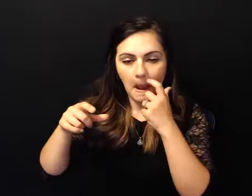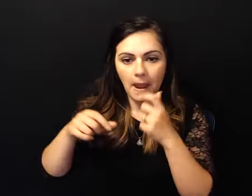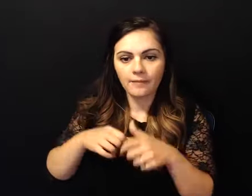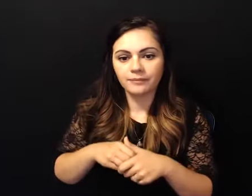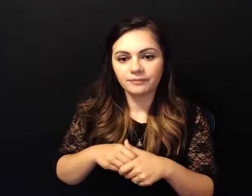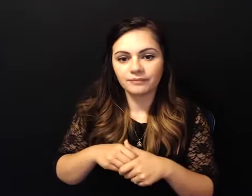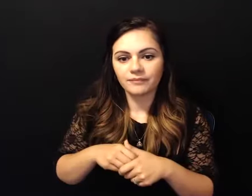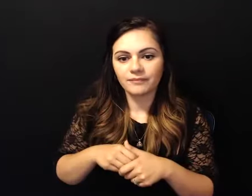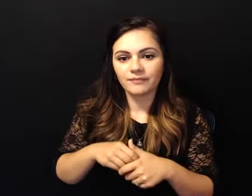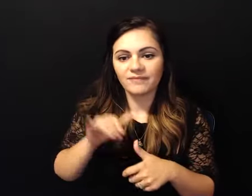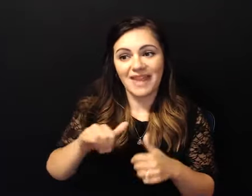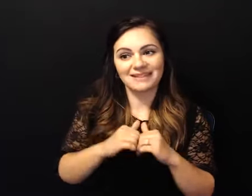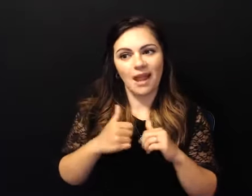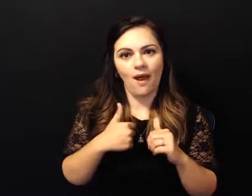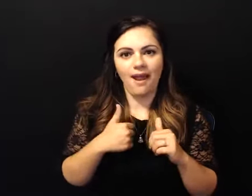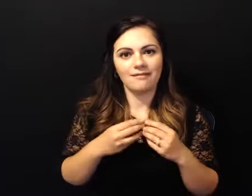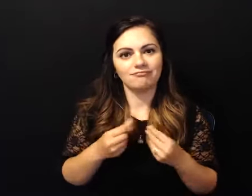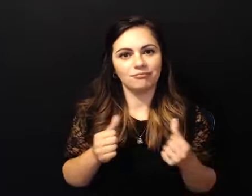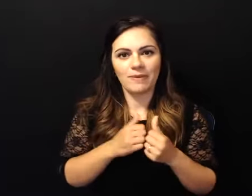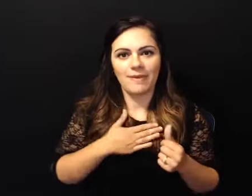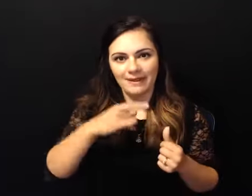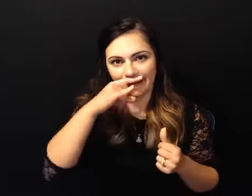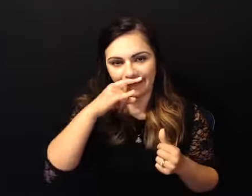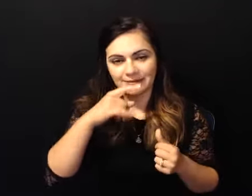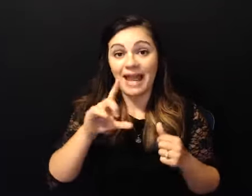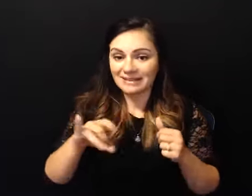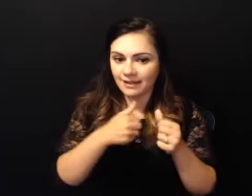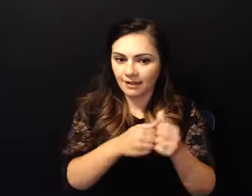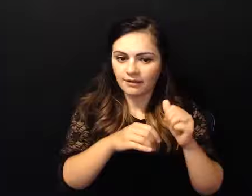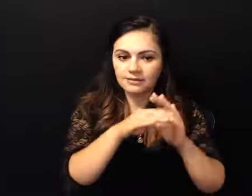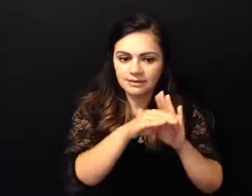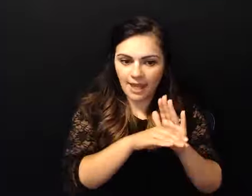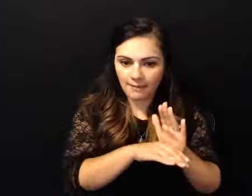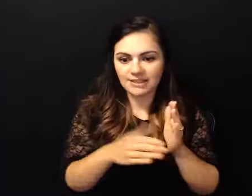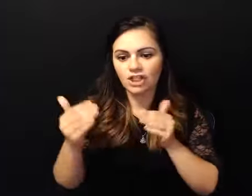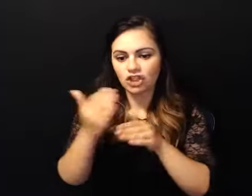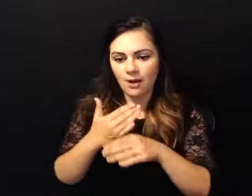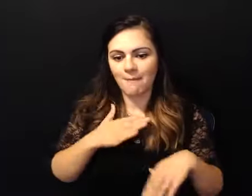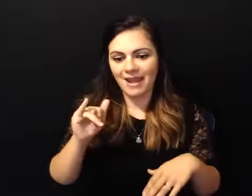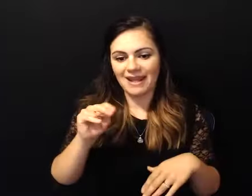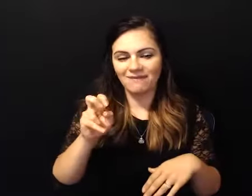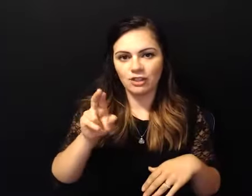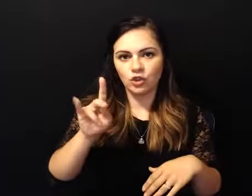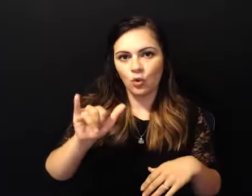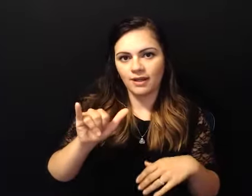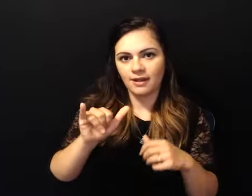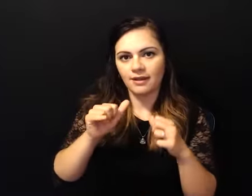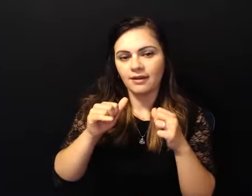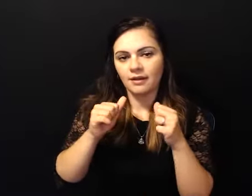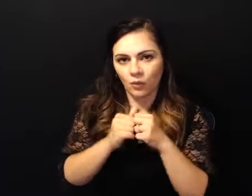and i shared my inventory with her um you know and making amends and there were some amends that i couldn't make um and i gave parenting classes